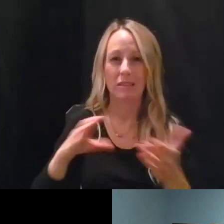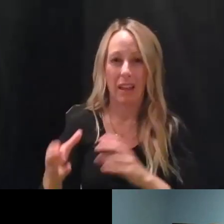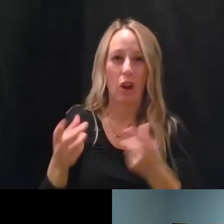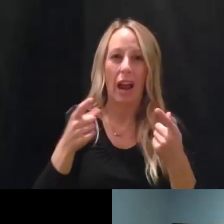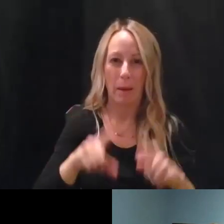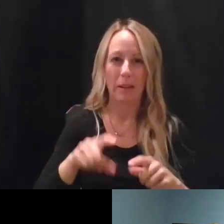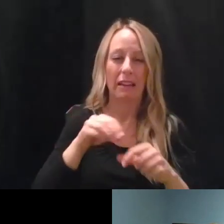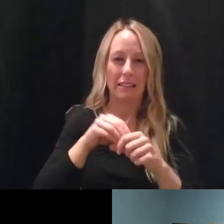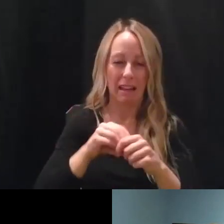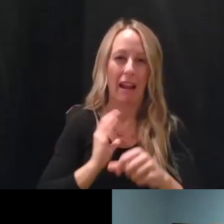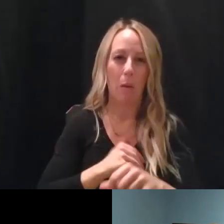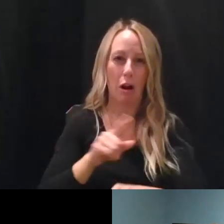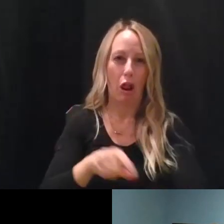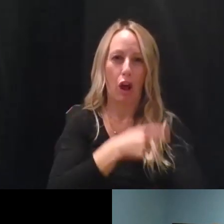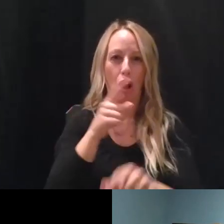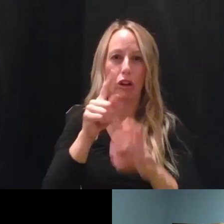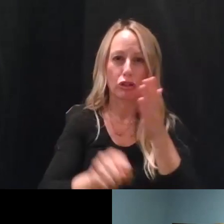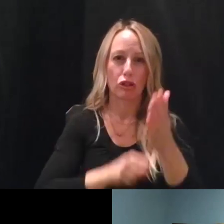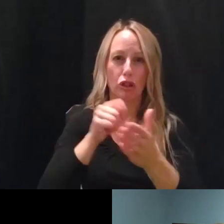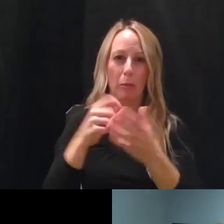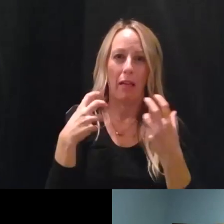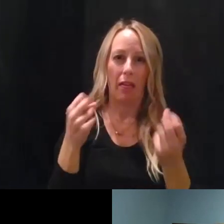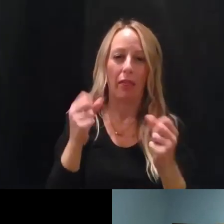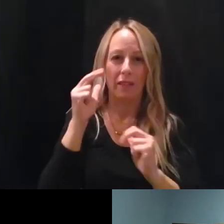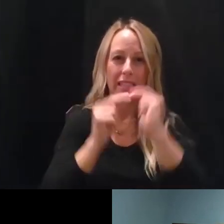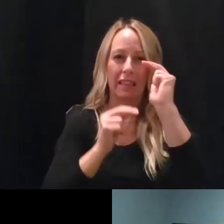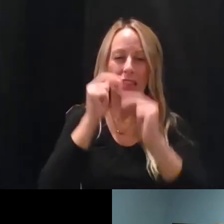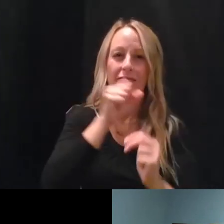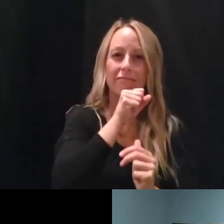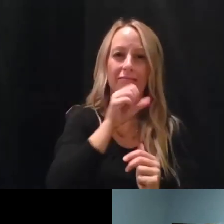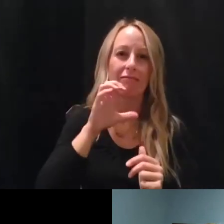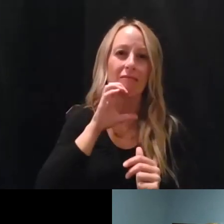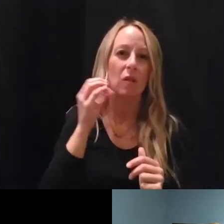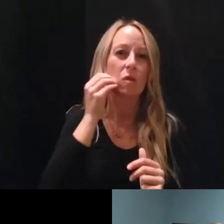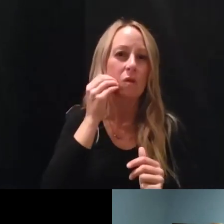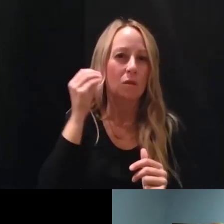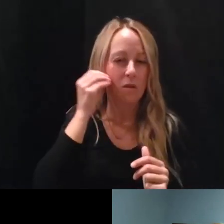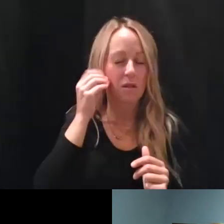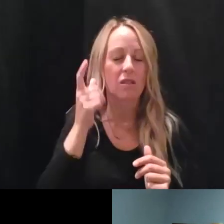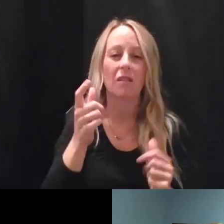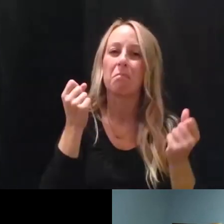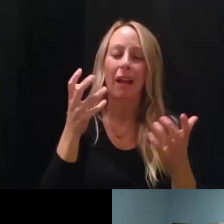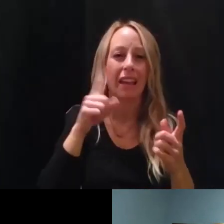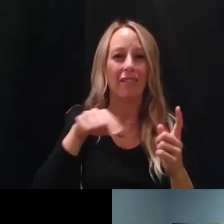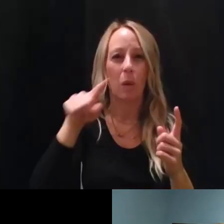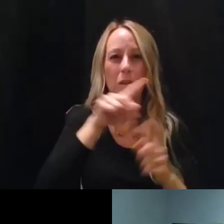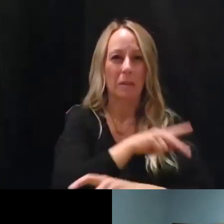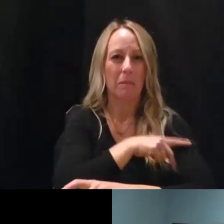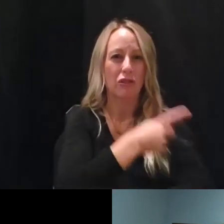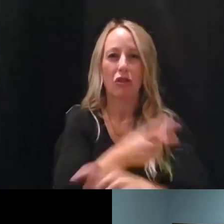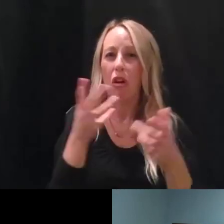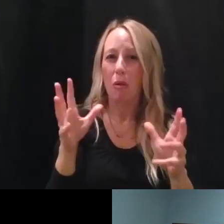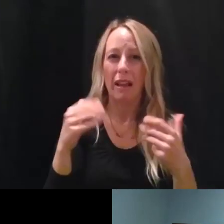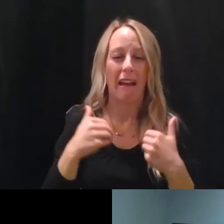is unfortunate because many, many, as you know, many of these patients have lots of underlying health conditions, heart problems,